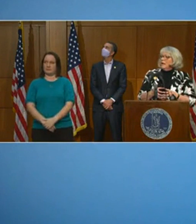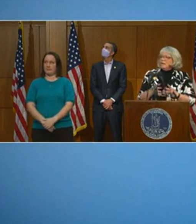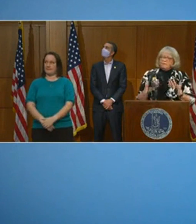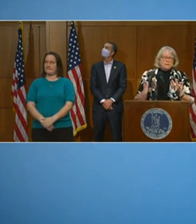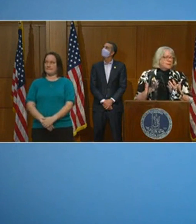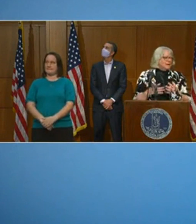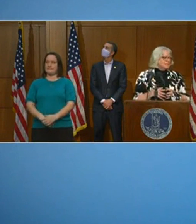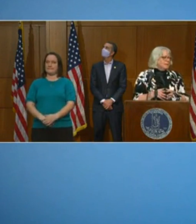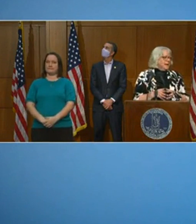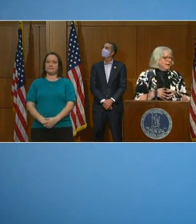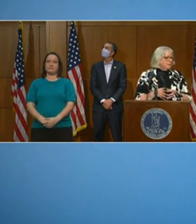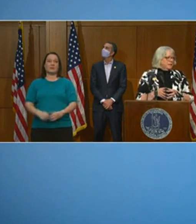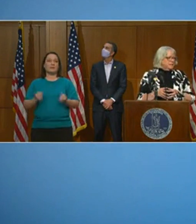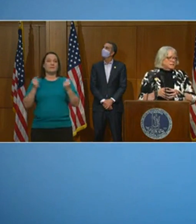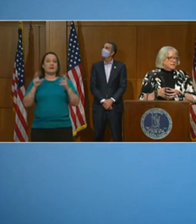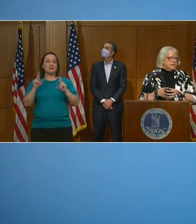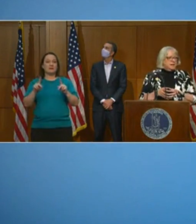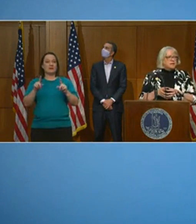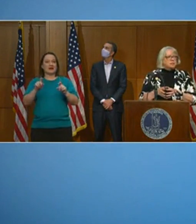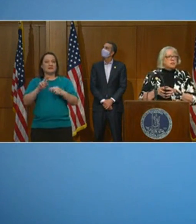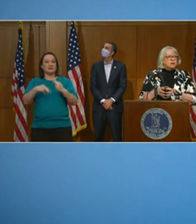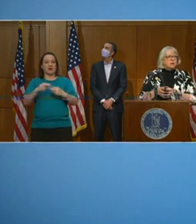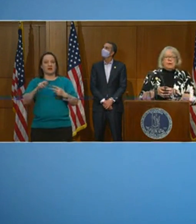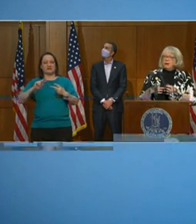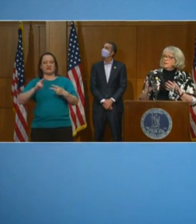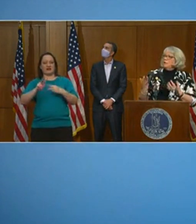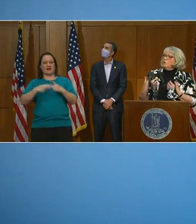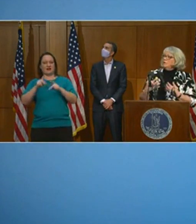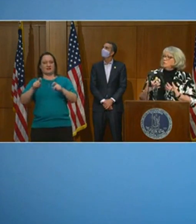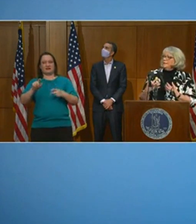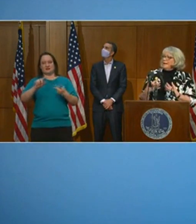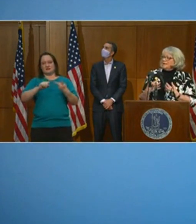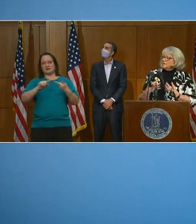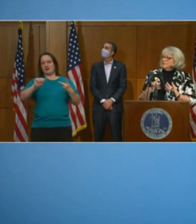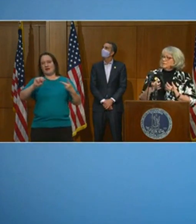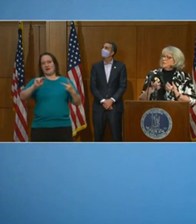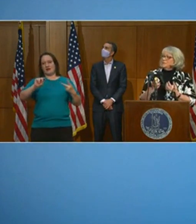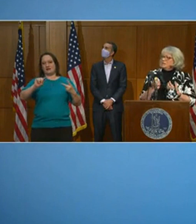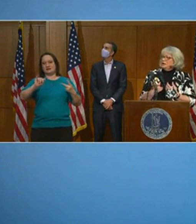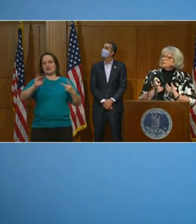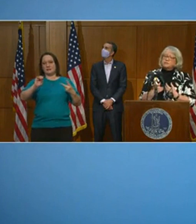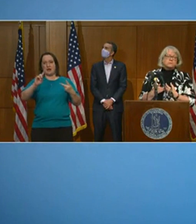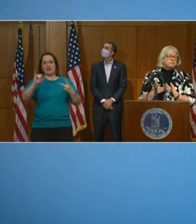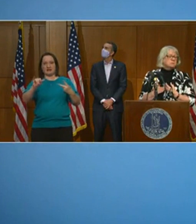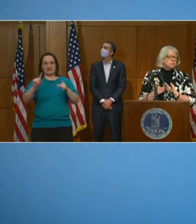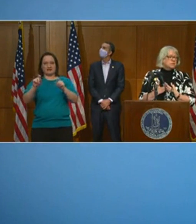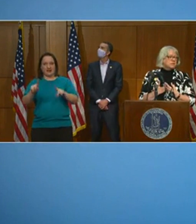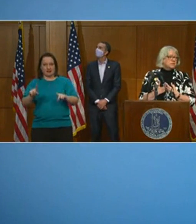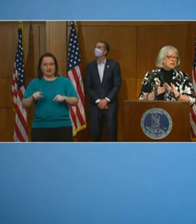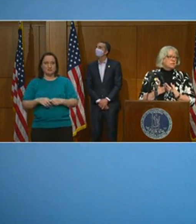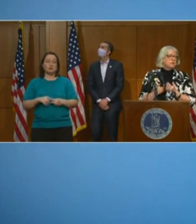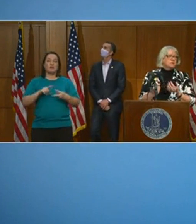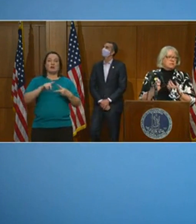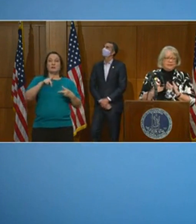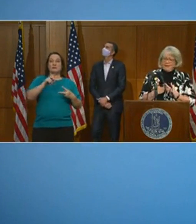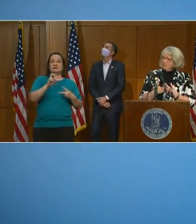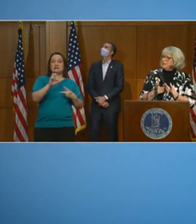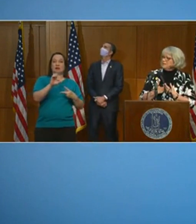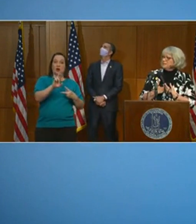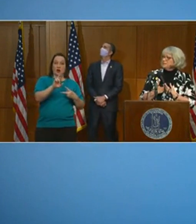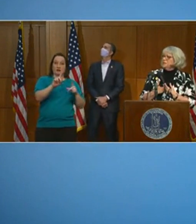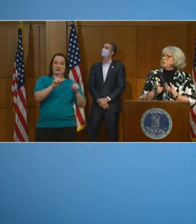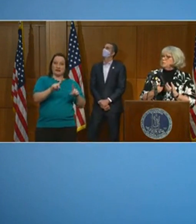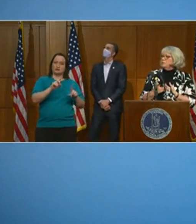A lot of people have asked about antibody tests. And as you know, not only do we get the PCR results reported to the state, we also get